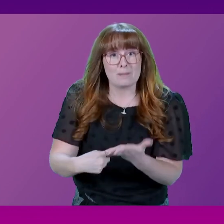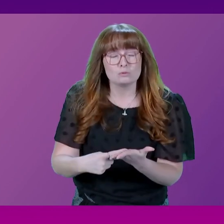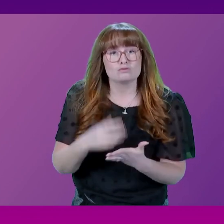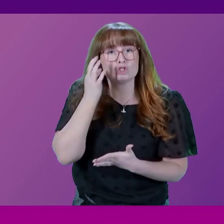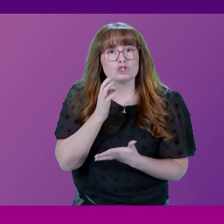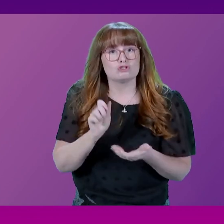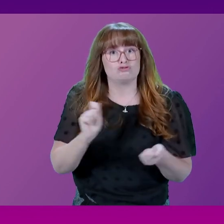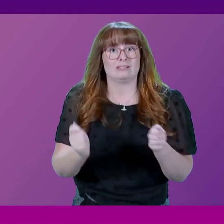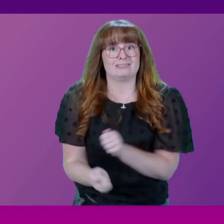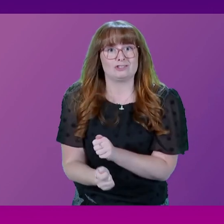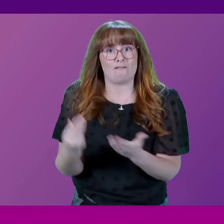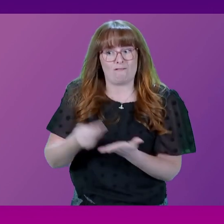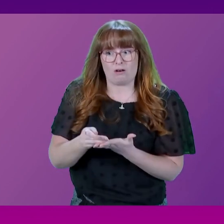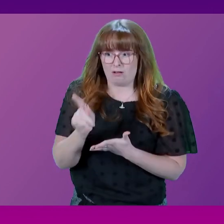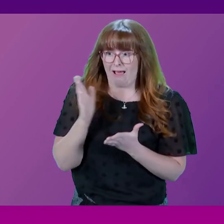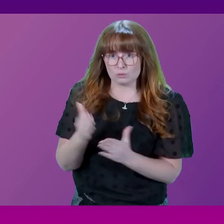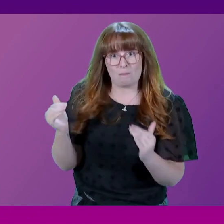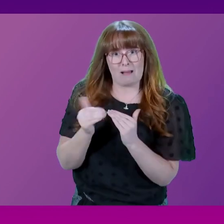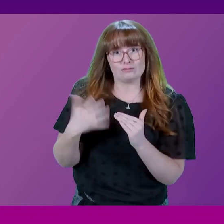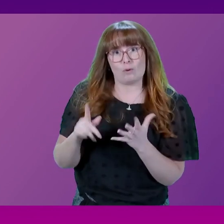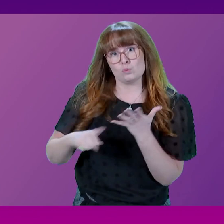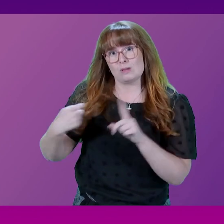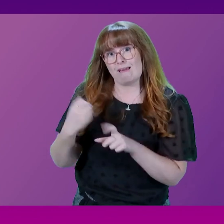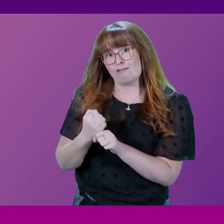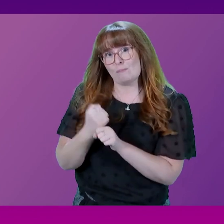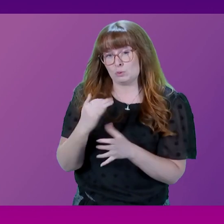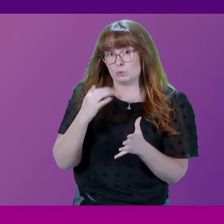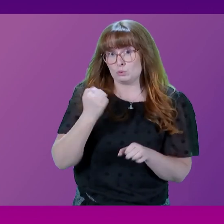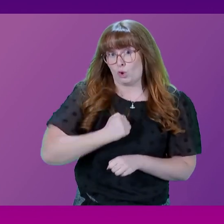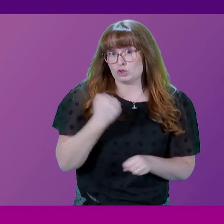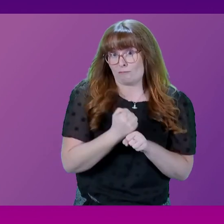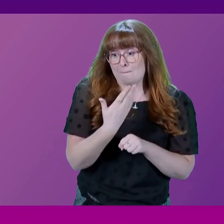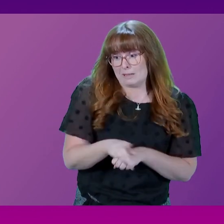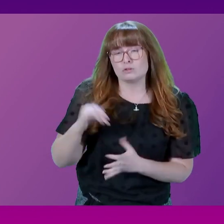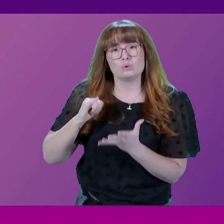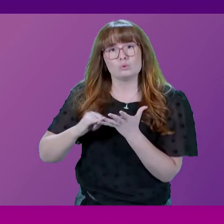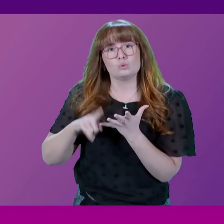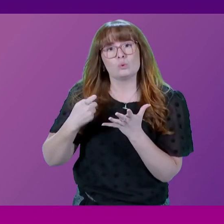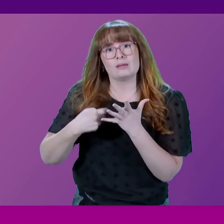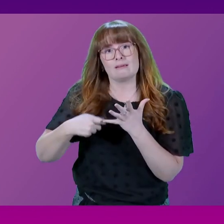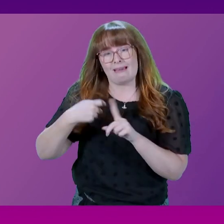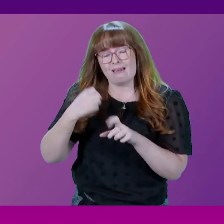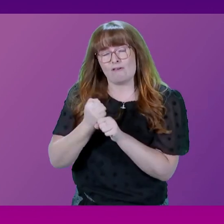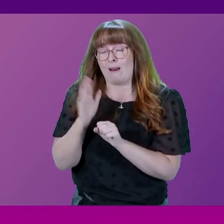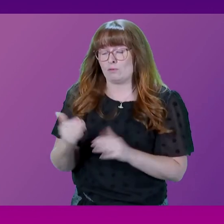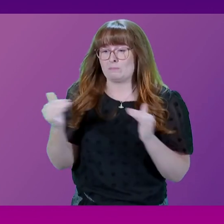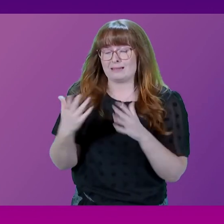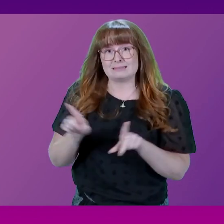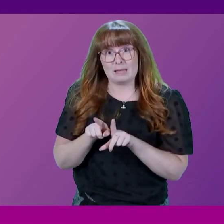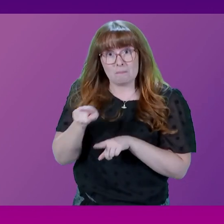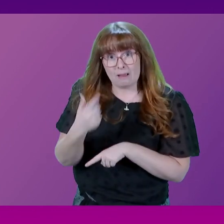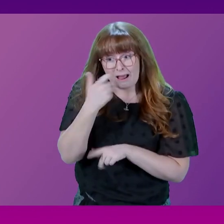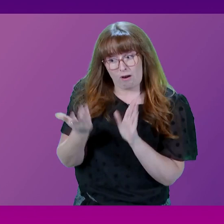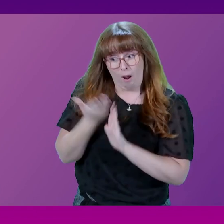fund, but this has to be matched by Westminster. Can the First Minister provide his response to this new report and any